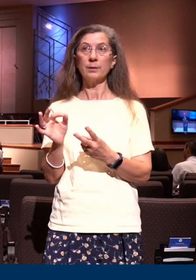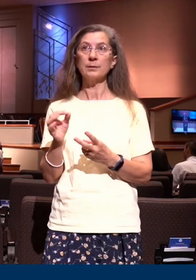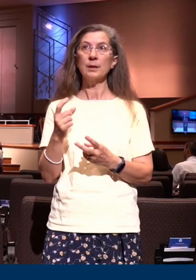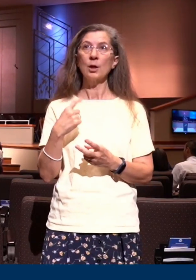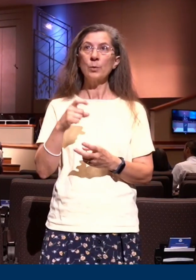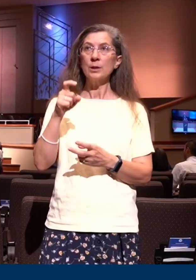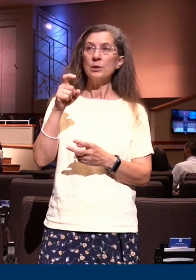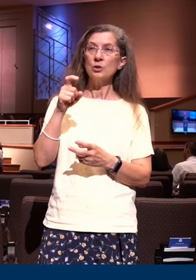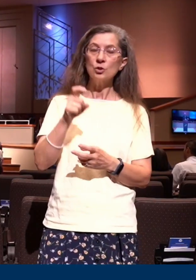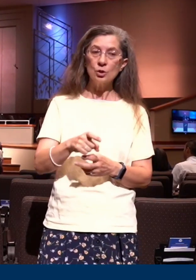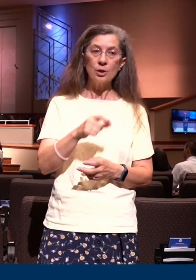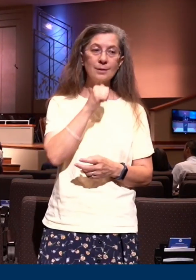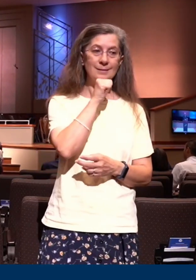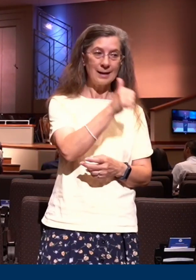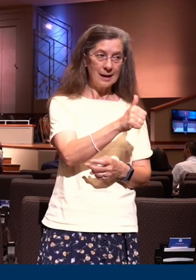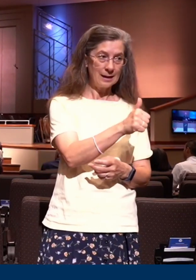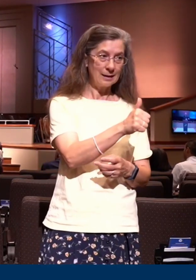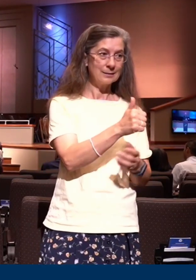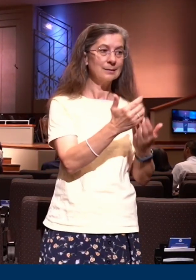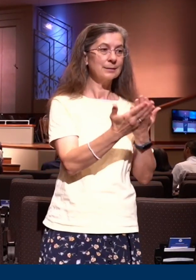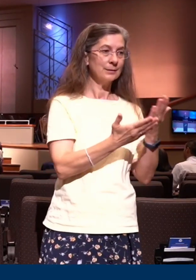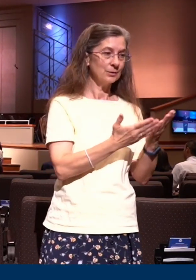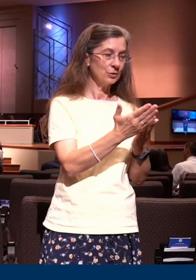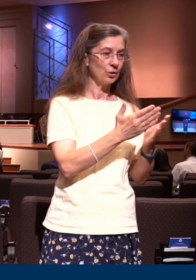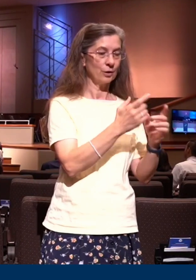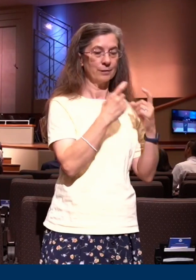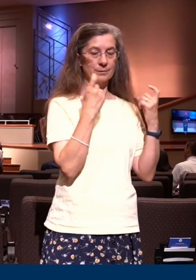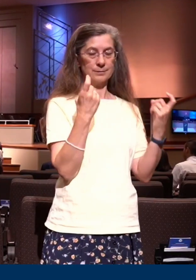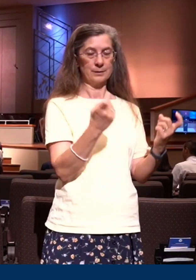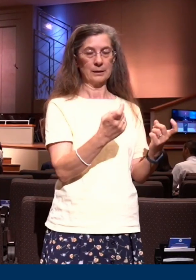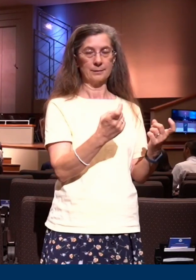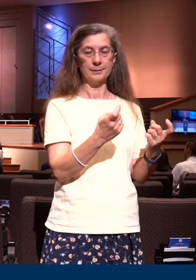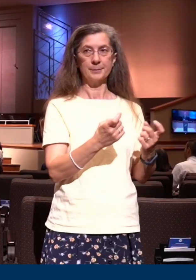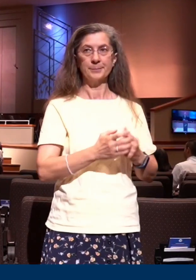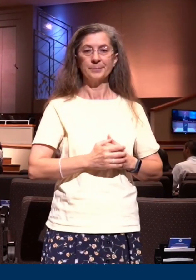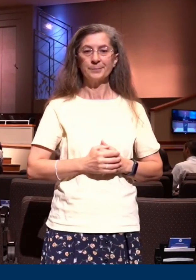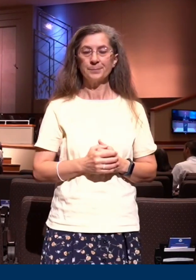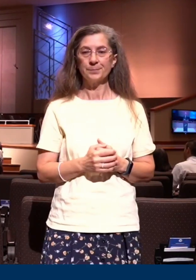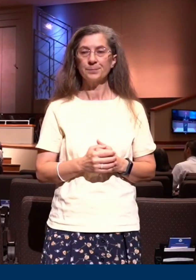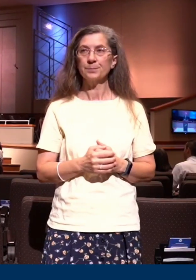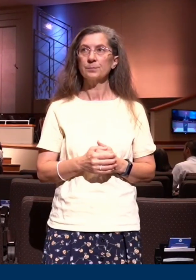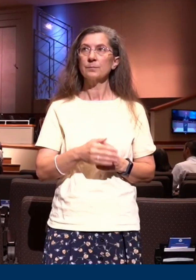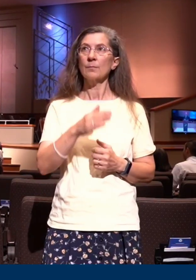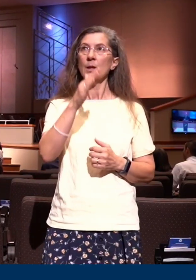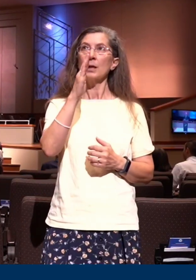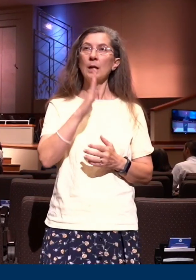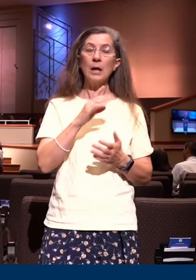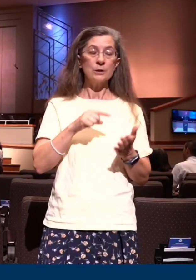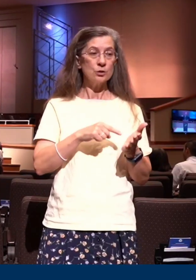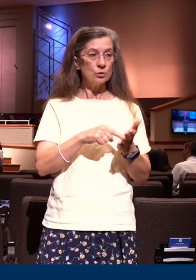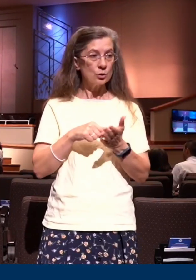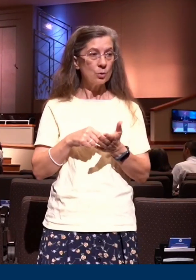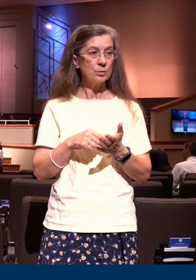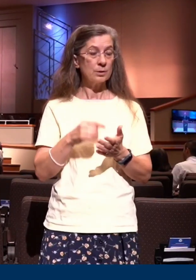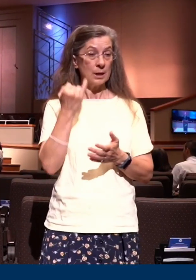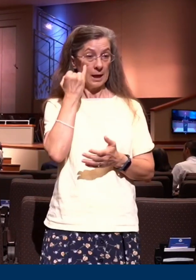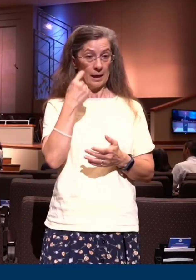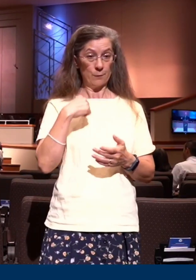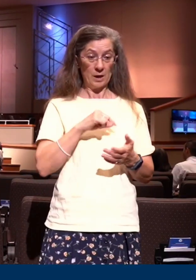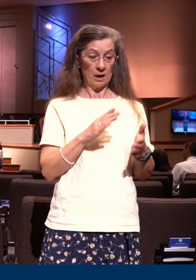not serve sin. And so God is showing us if we're dead to sin, if